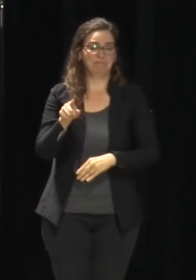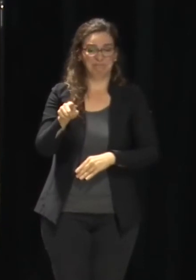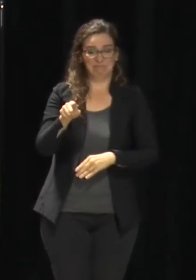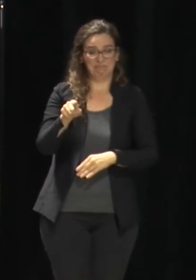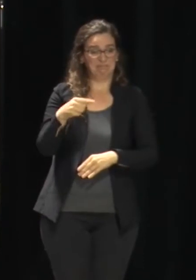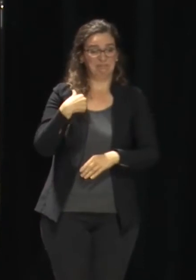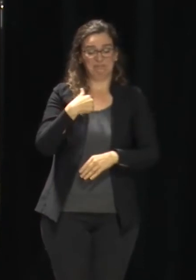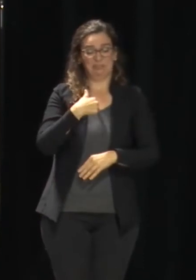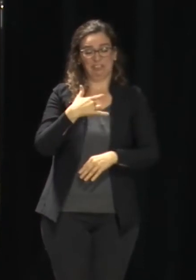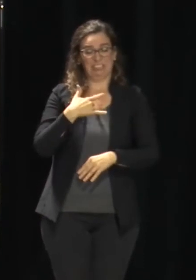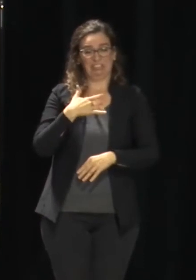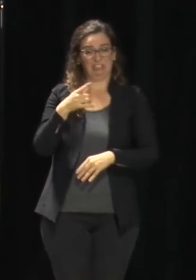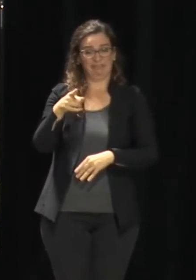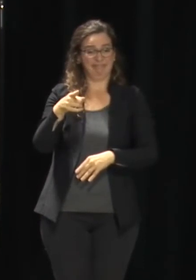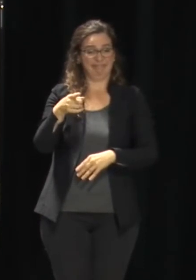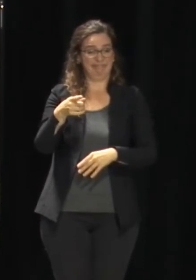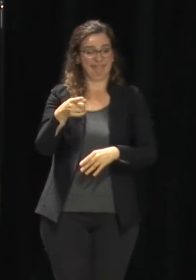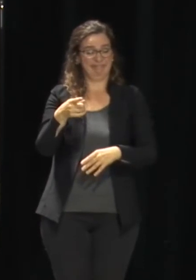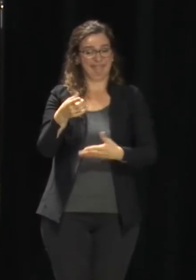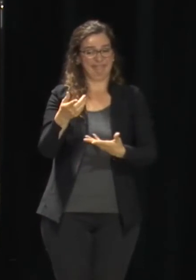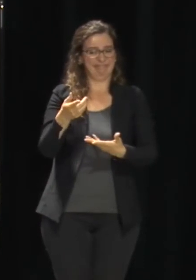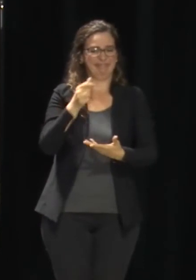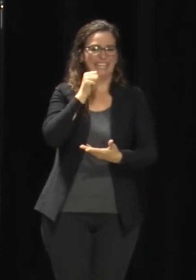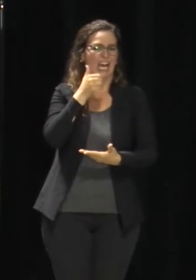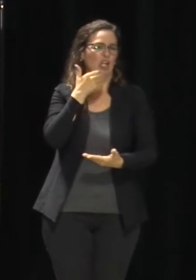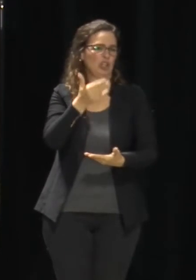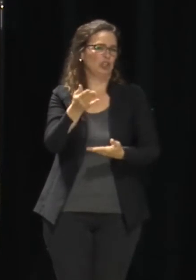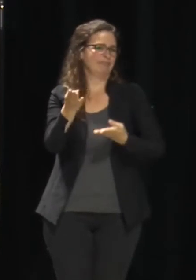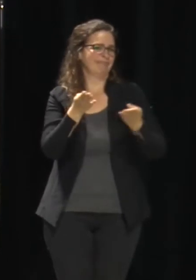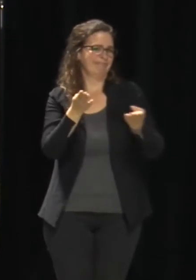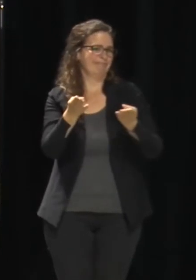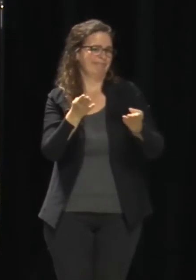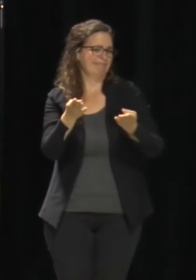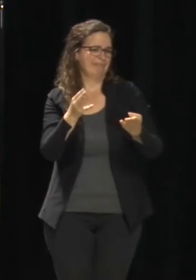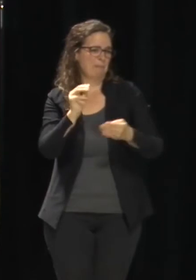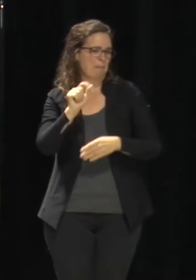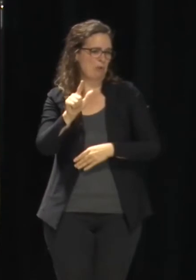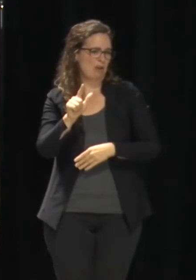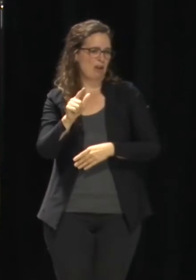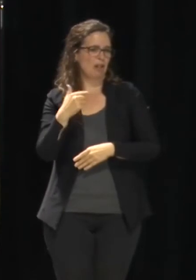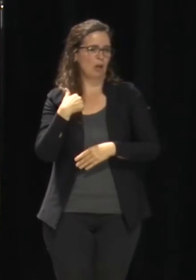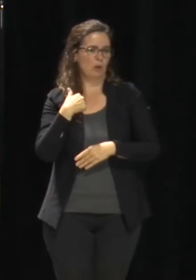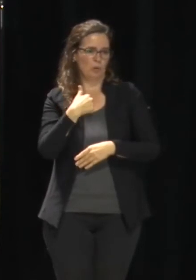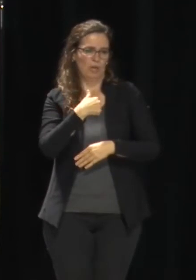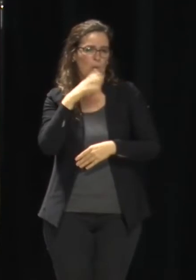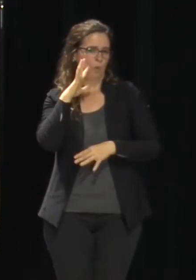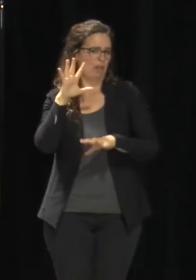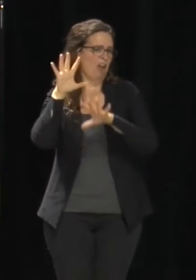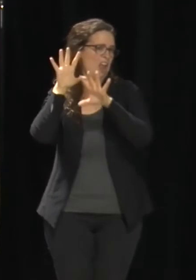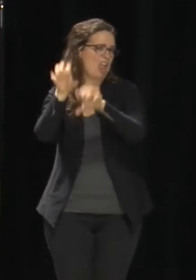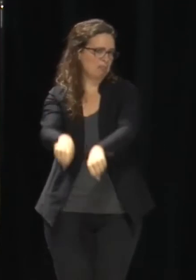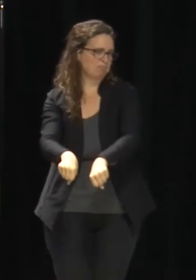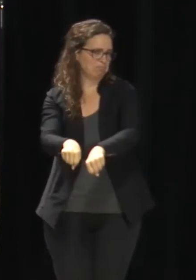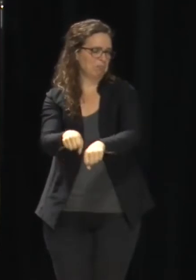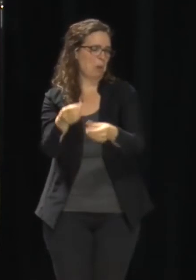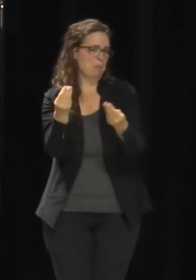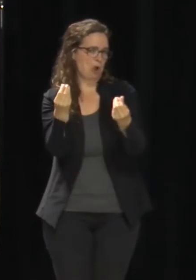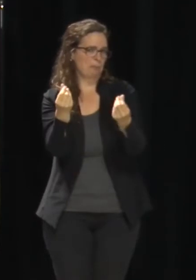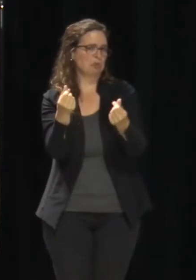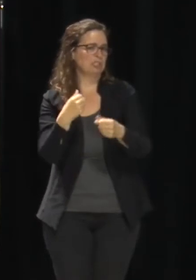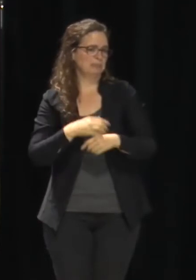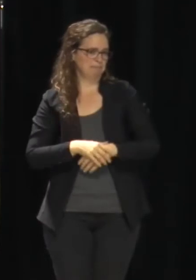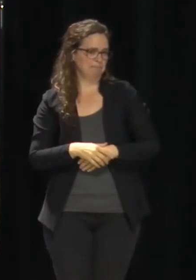via back taxes. And then they filed for bankruptcy. So, it's in bankruptcy court. The